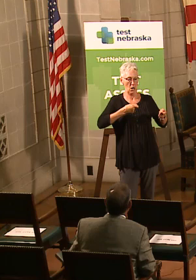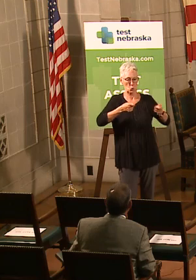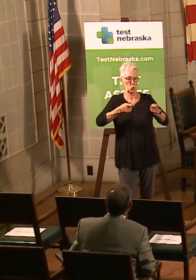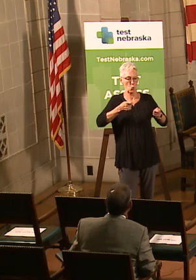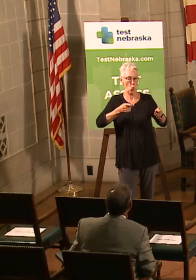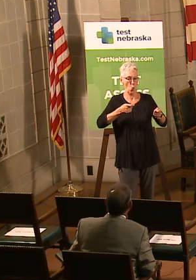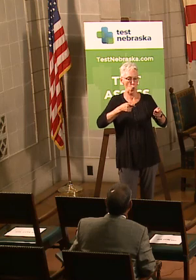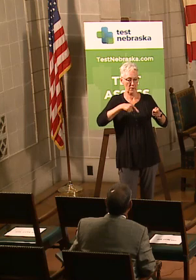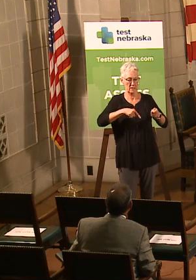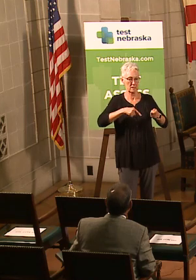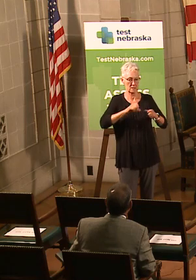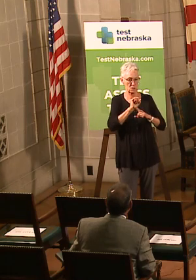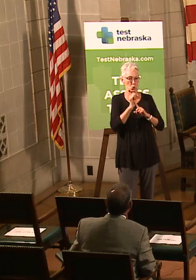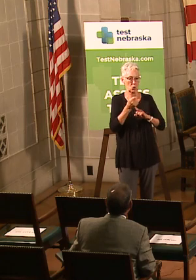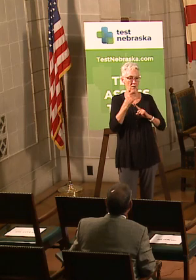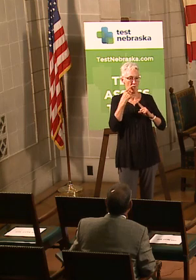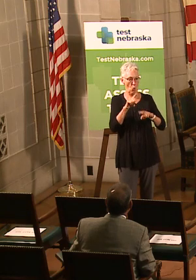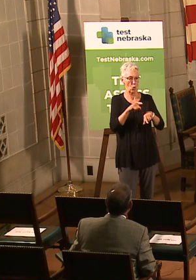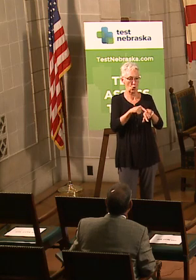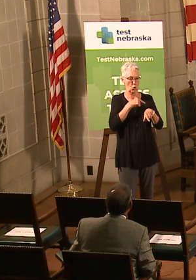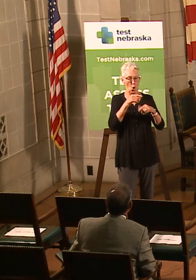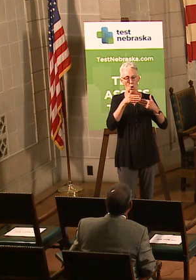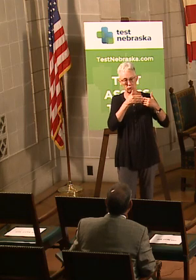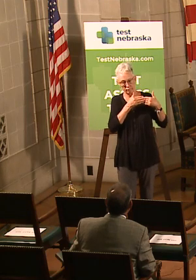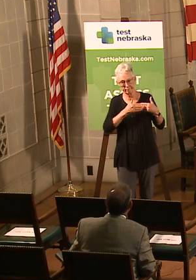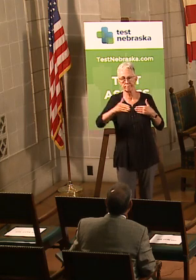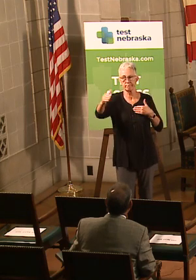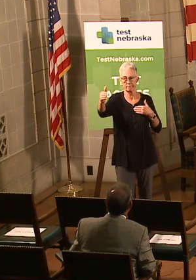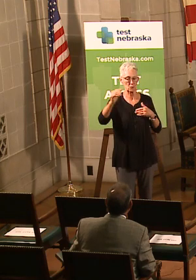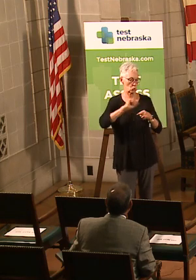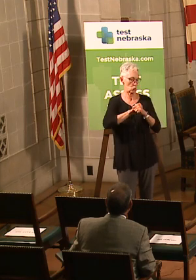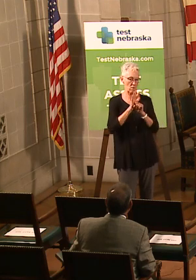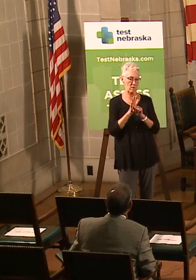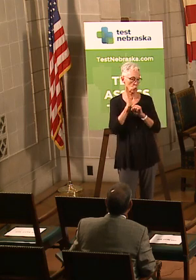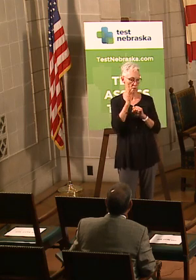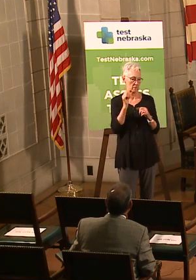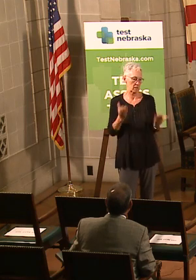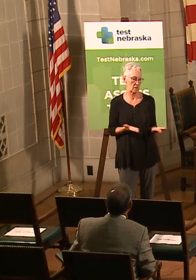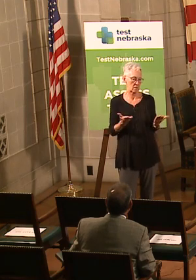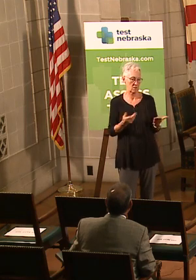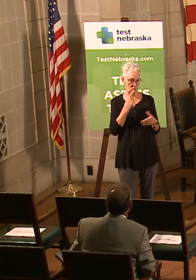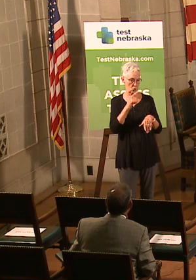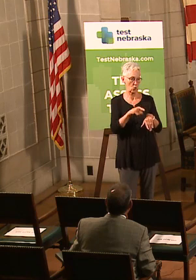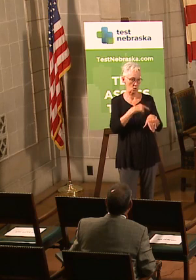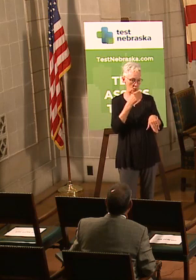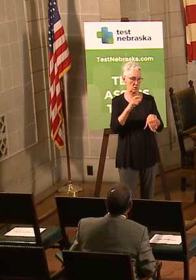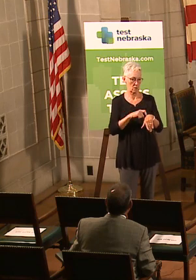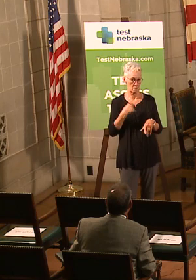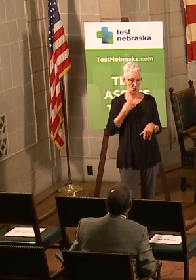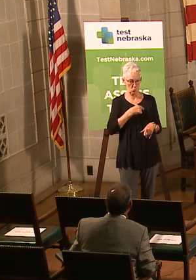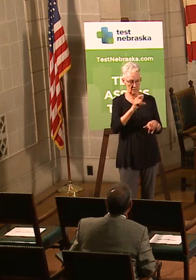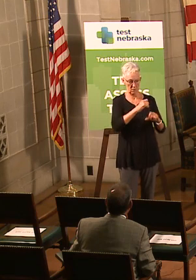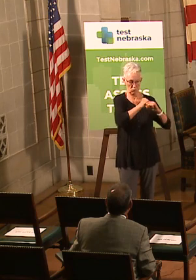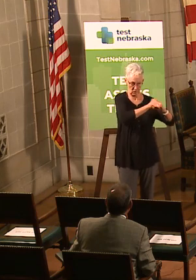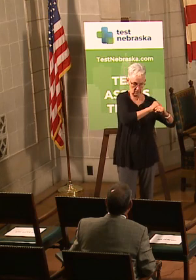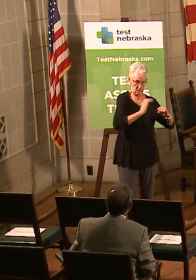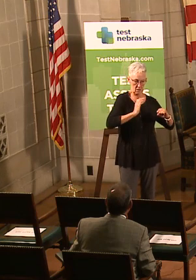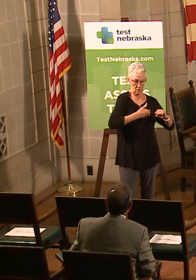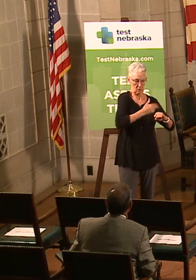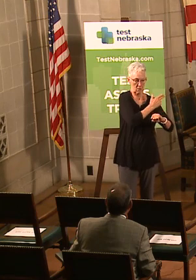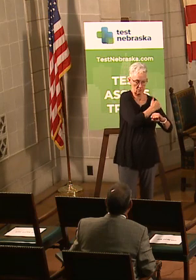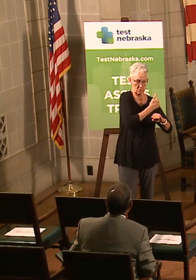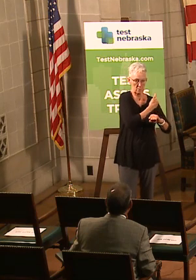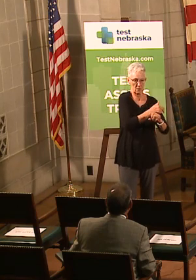be with us for a while, so we've got to continue to manage it, and that's what we're going to continue to do to make sure that we protect our hospital capacity. We appreciate all the sacrifices